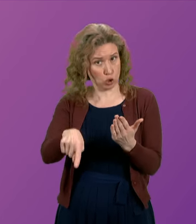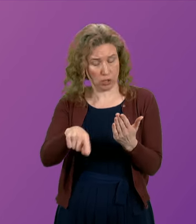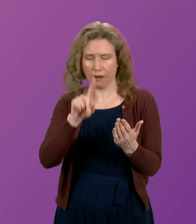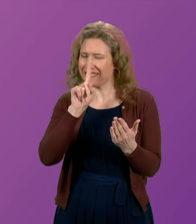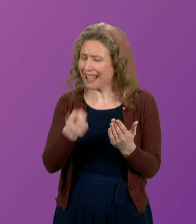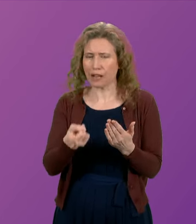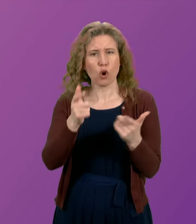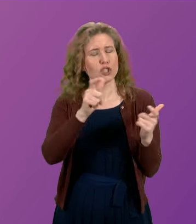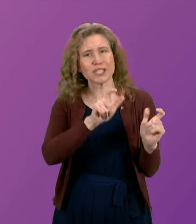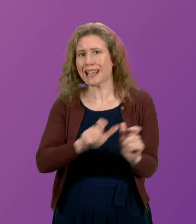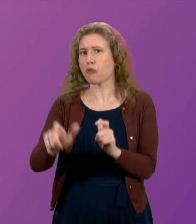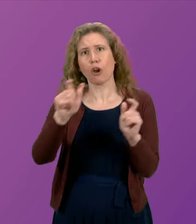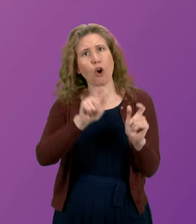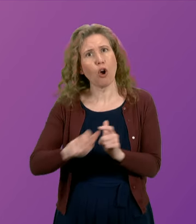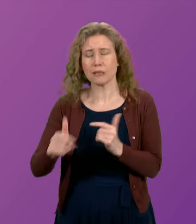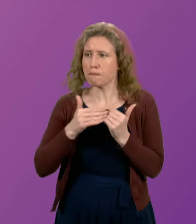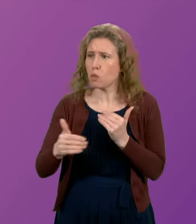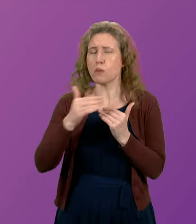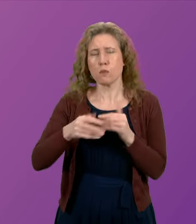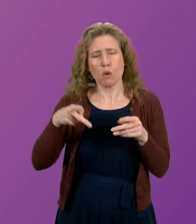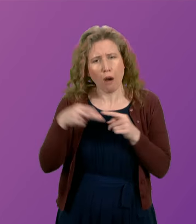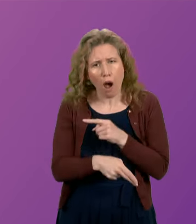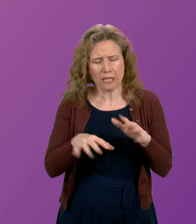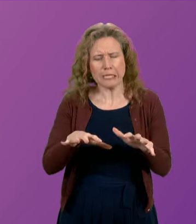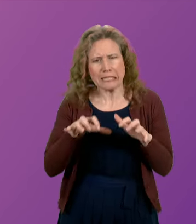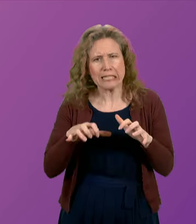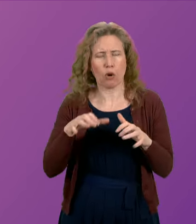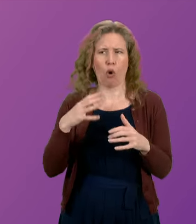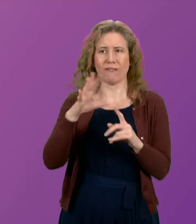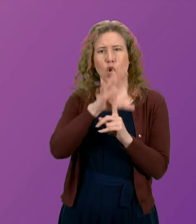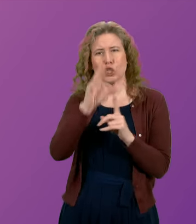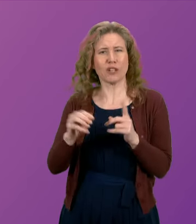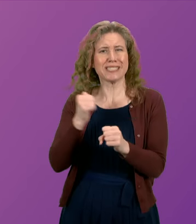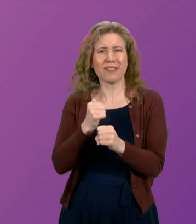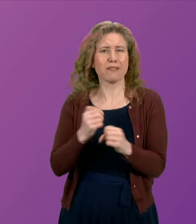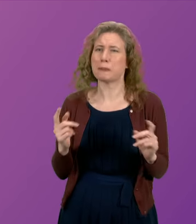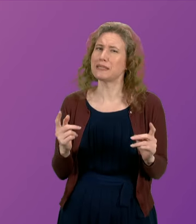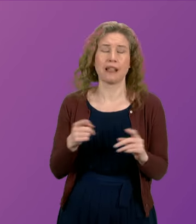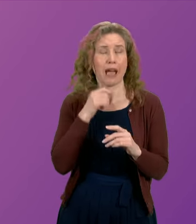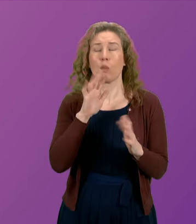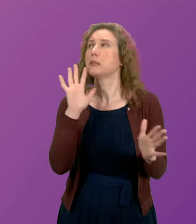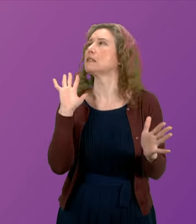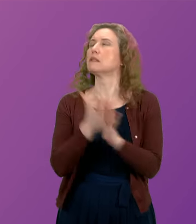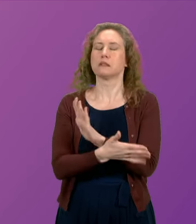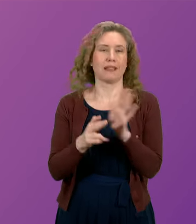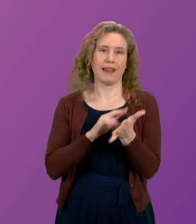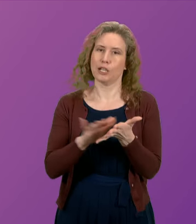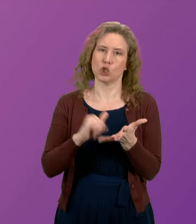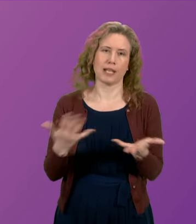a continuation of the austerity of the Conservative government, because that would be disastrous for the National Health Service.